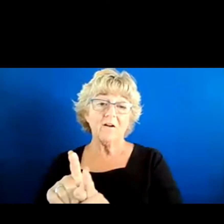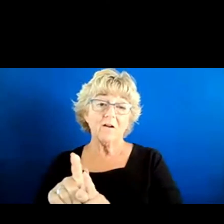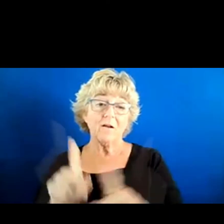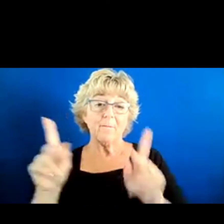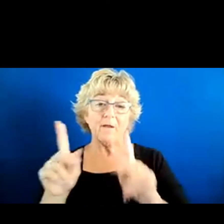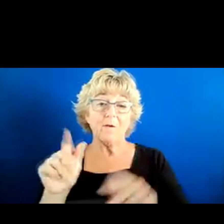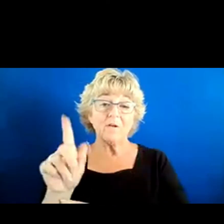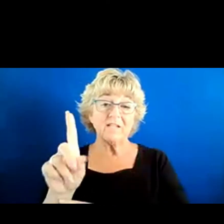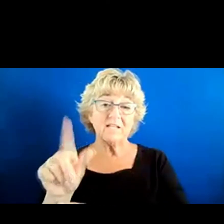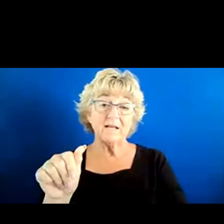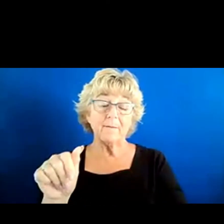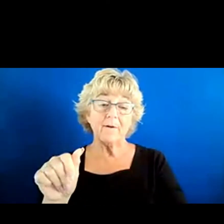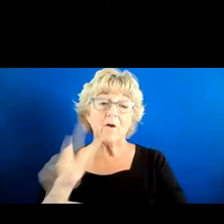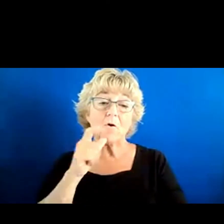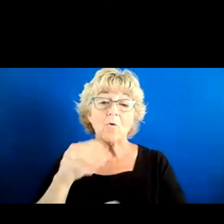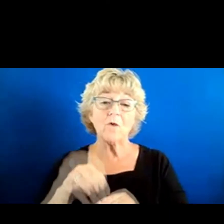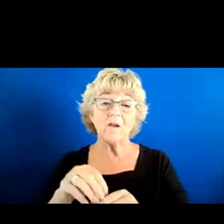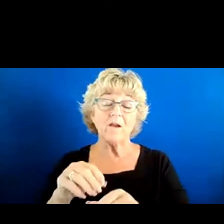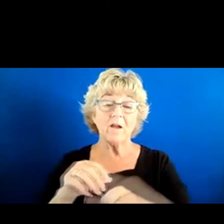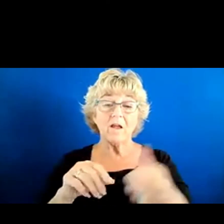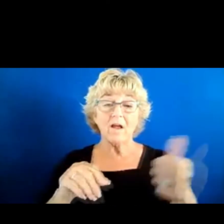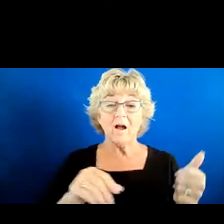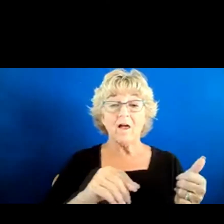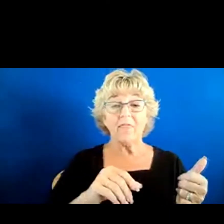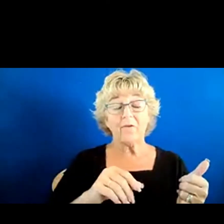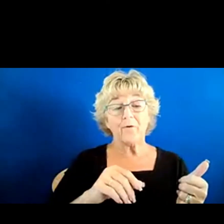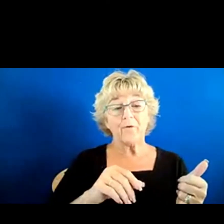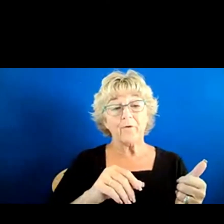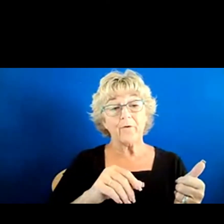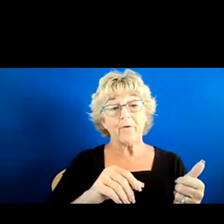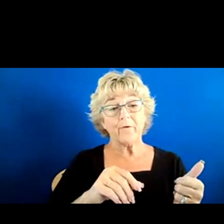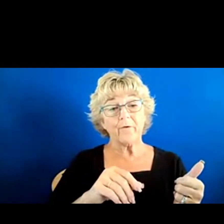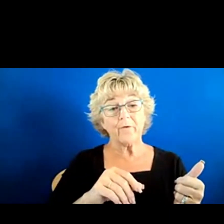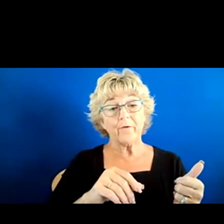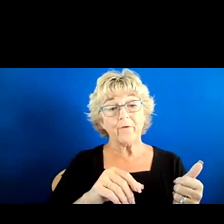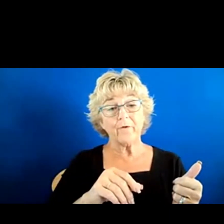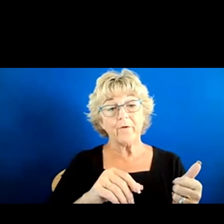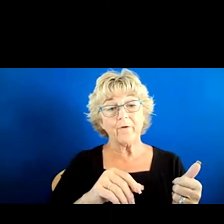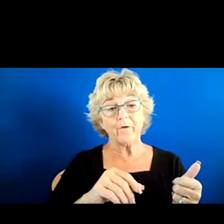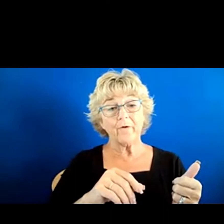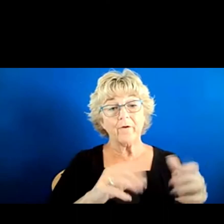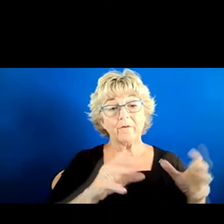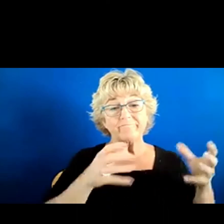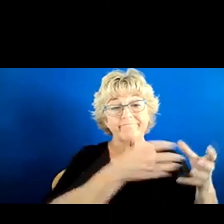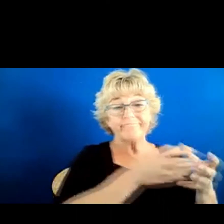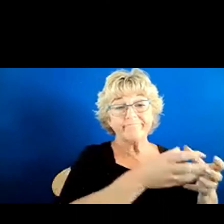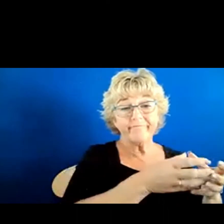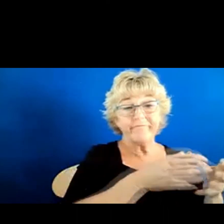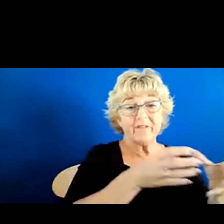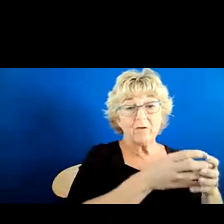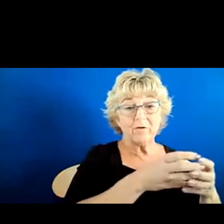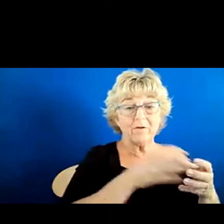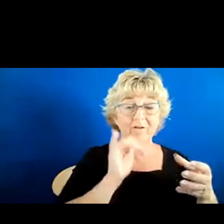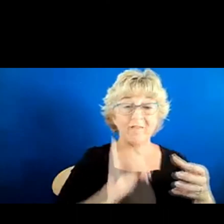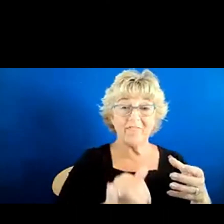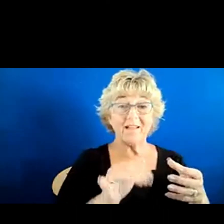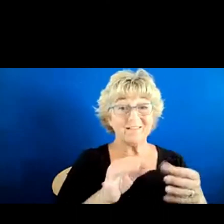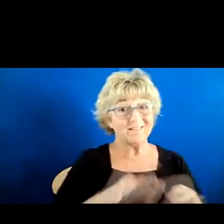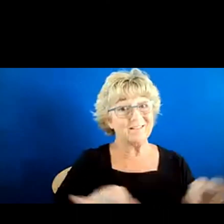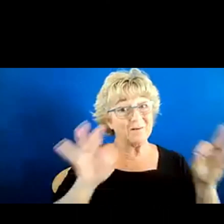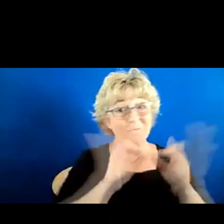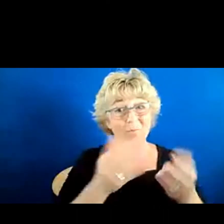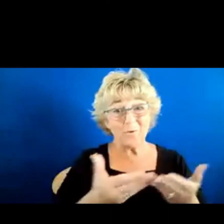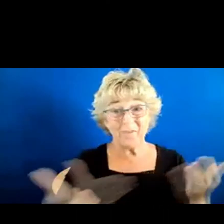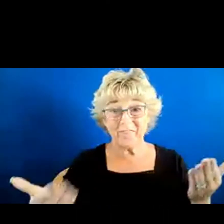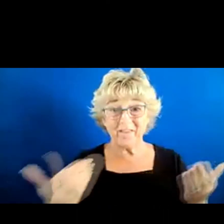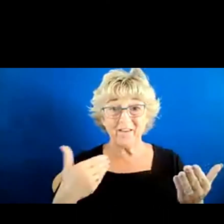disabilities who are in other intersectional disadvantaged groups. But to me, that would be an important thing. You know,